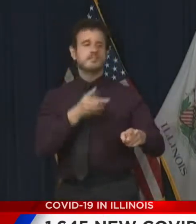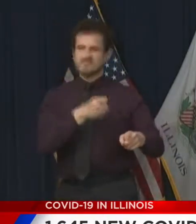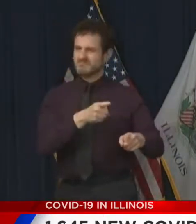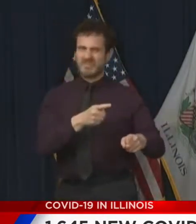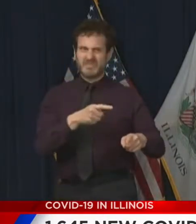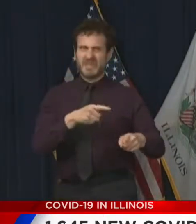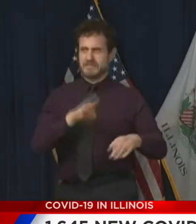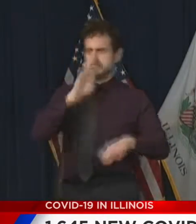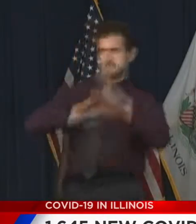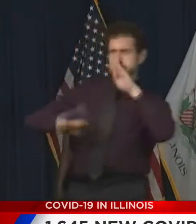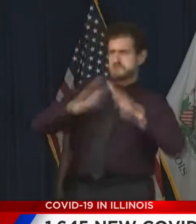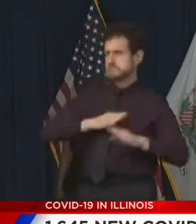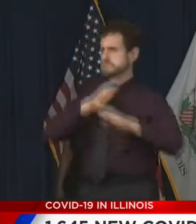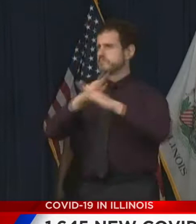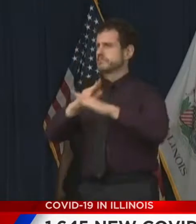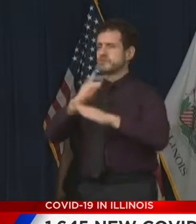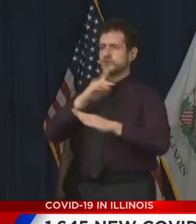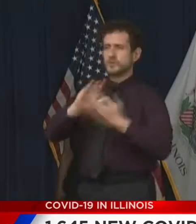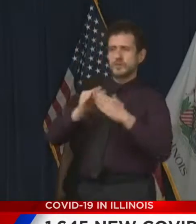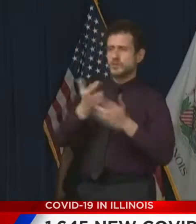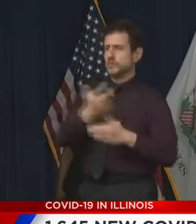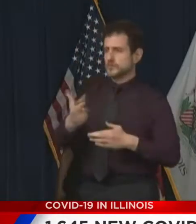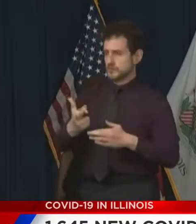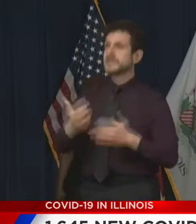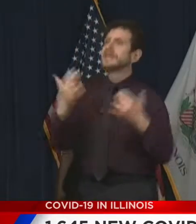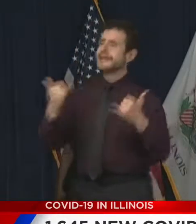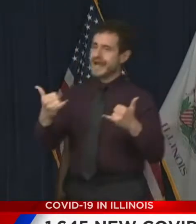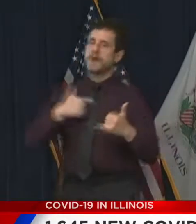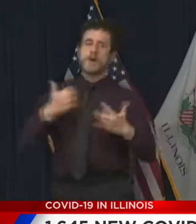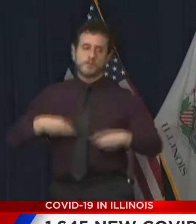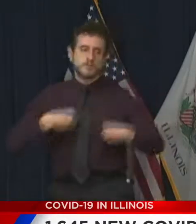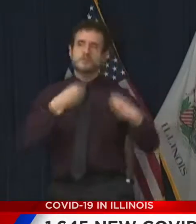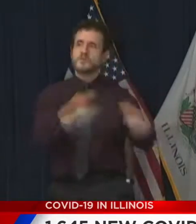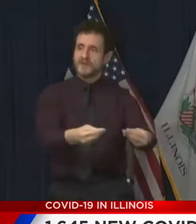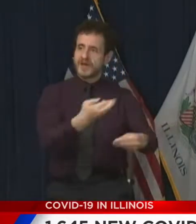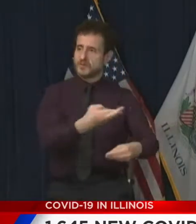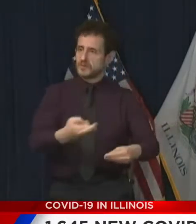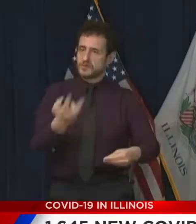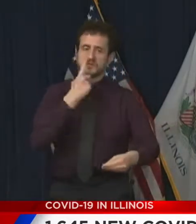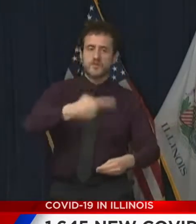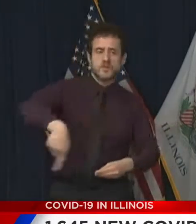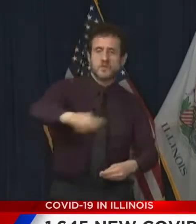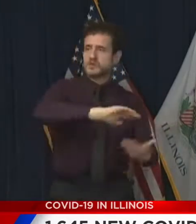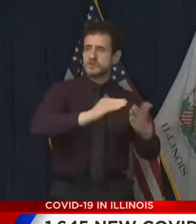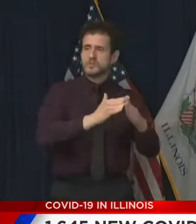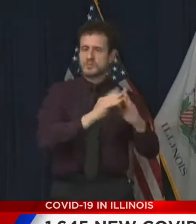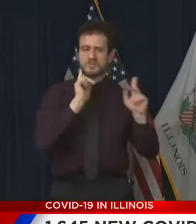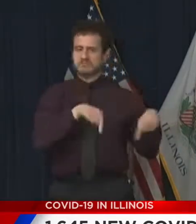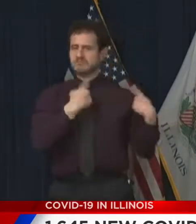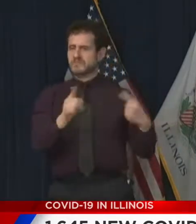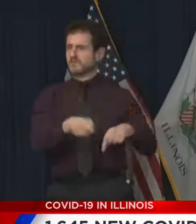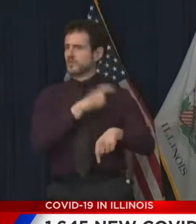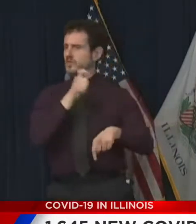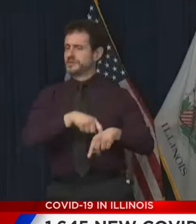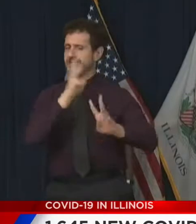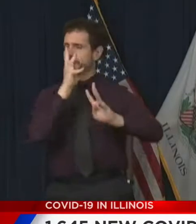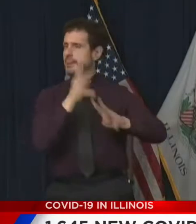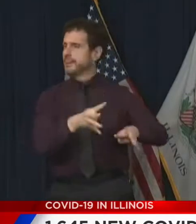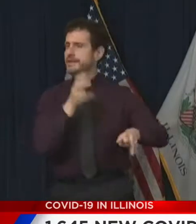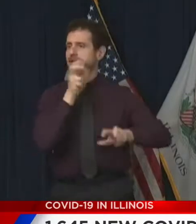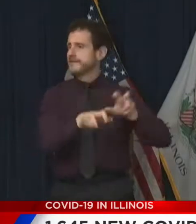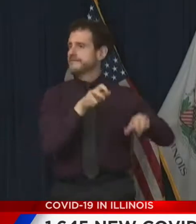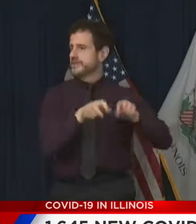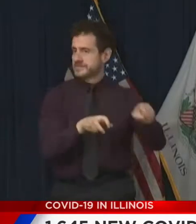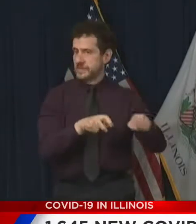I am committed to supporting communities that have long suffered disinvestment. Our effort to